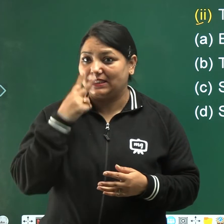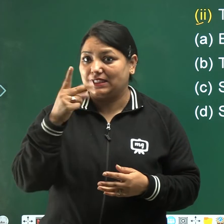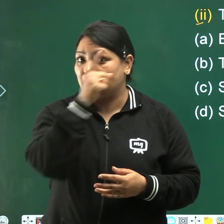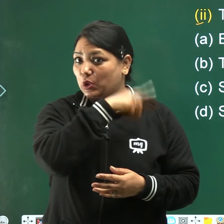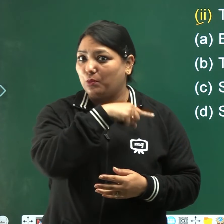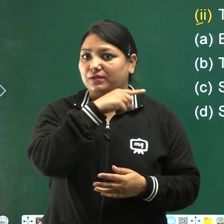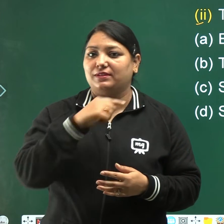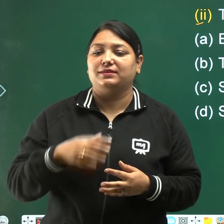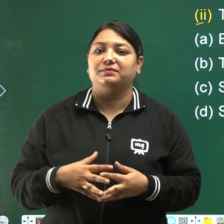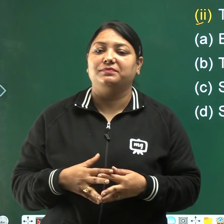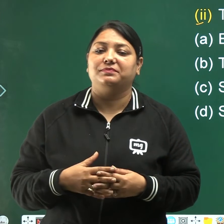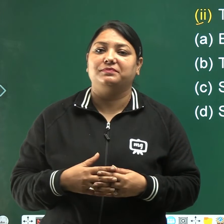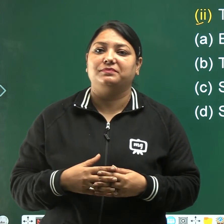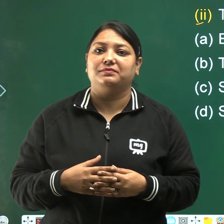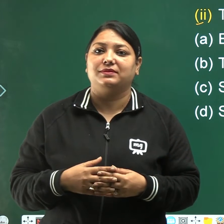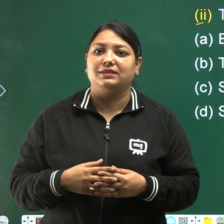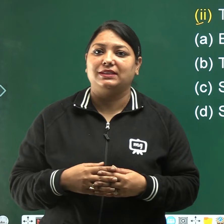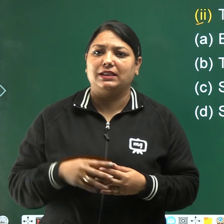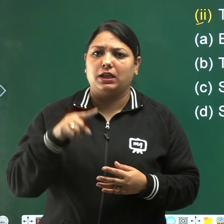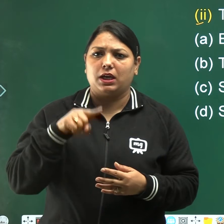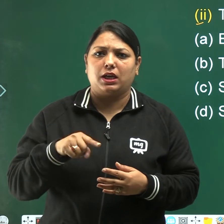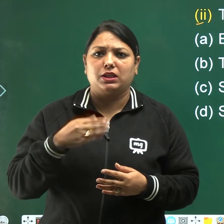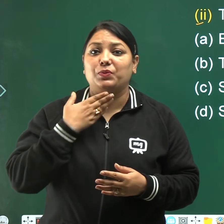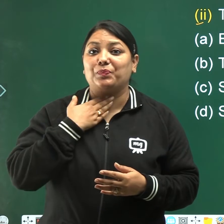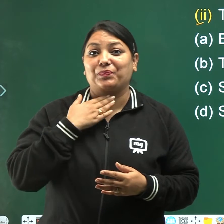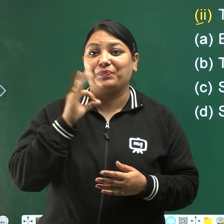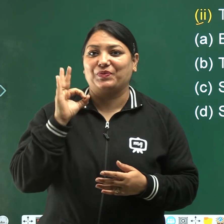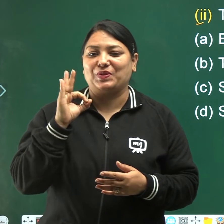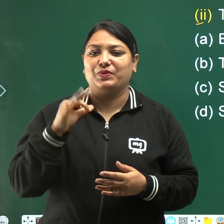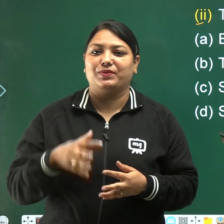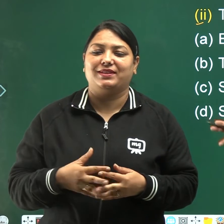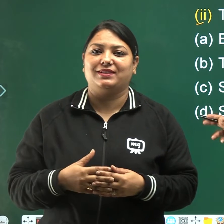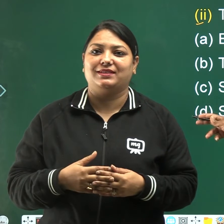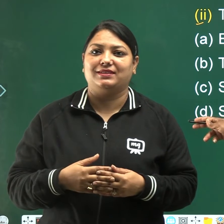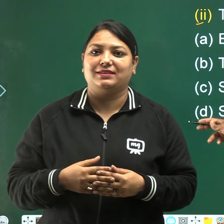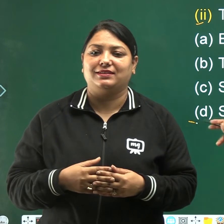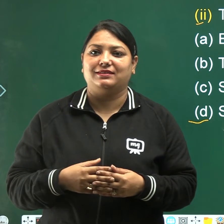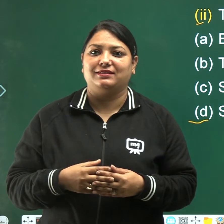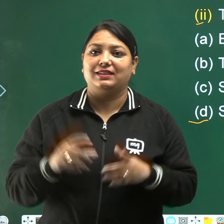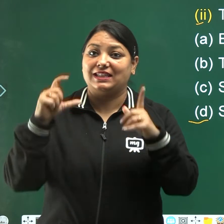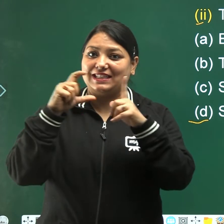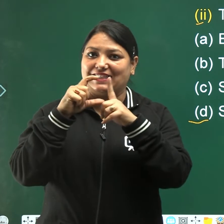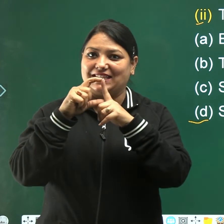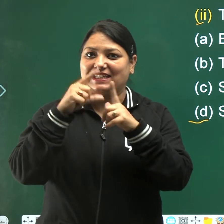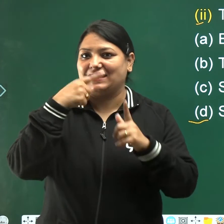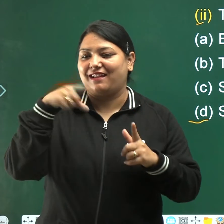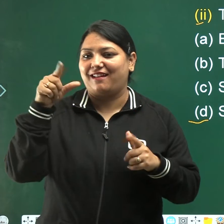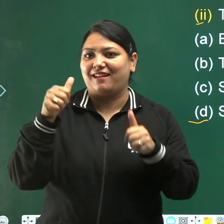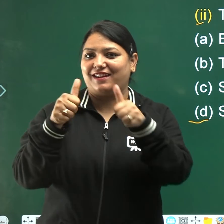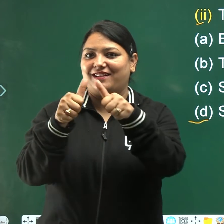option, it is a sweet, so D is the right answer.